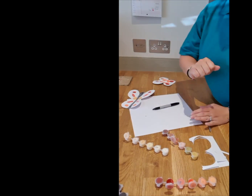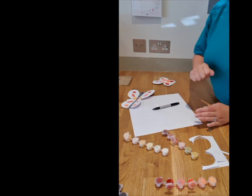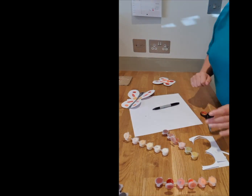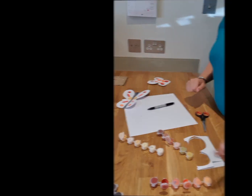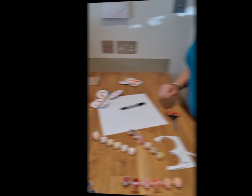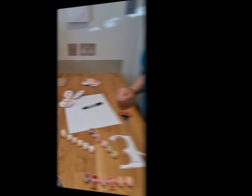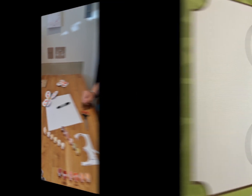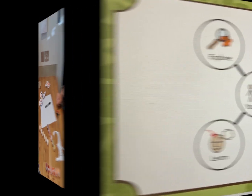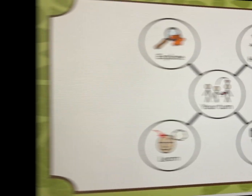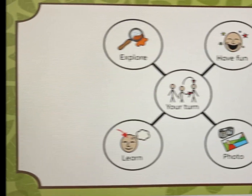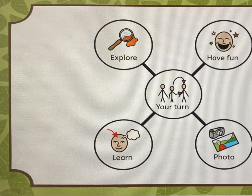Bye!